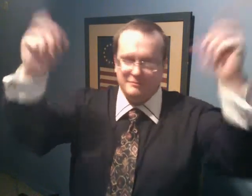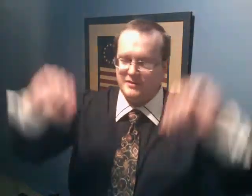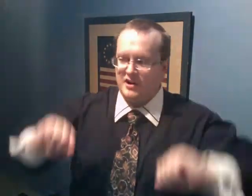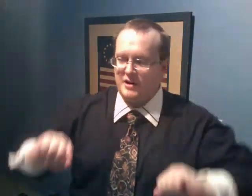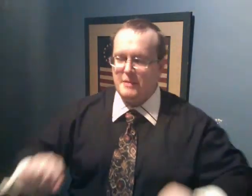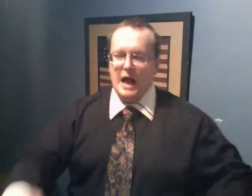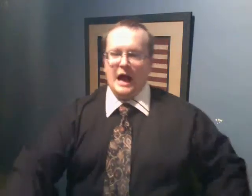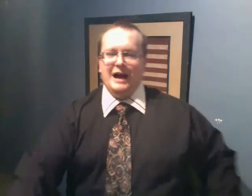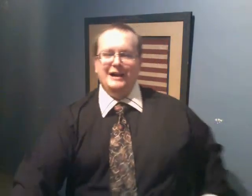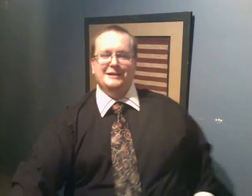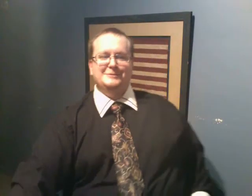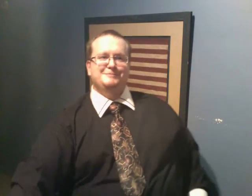Sorry.